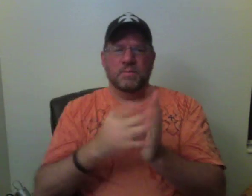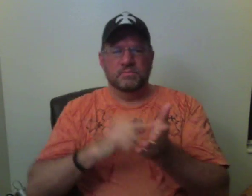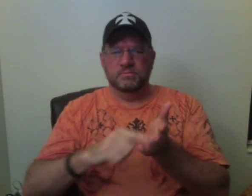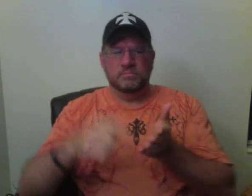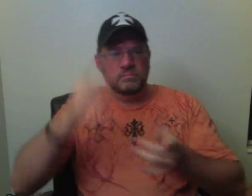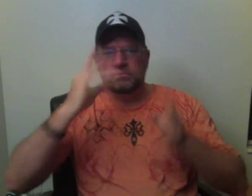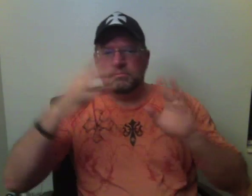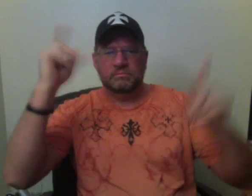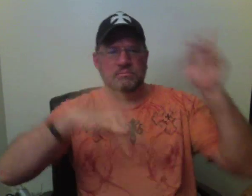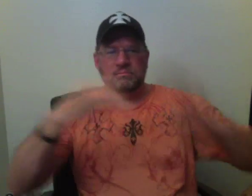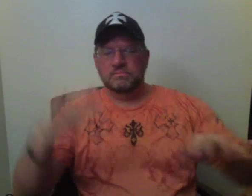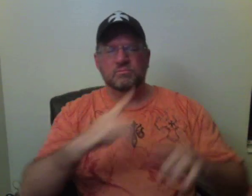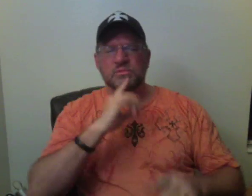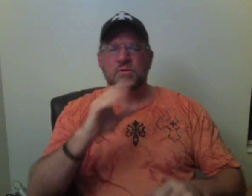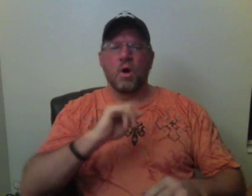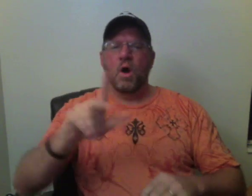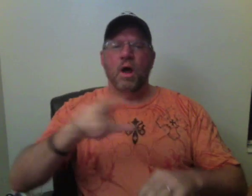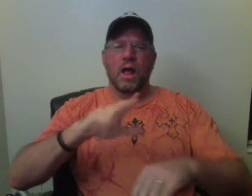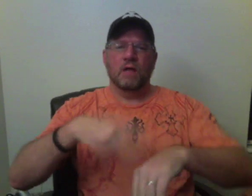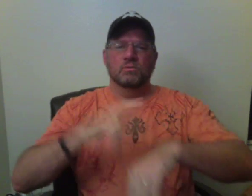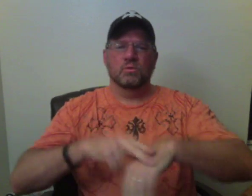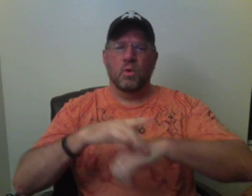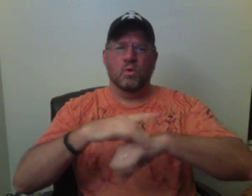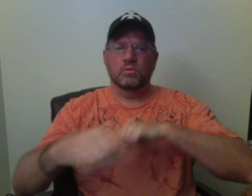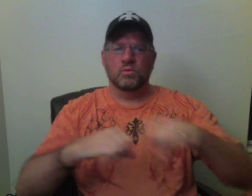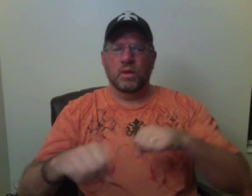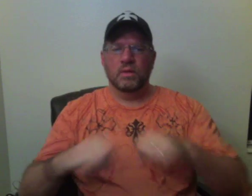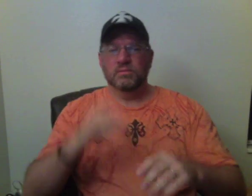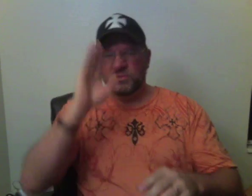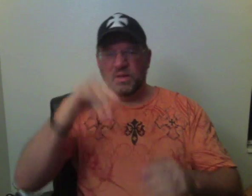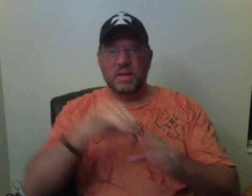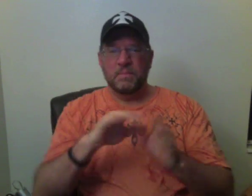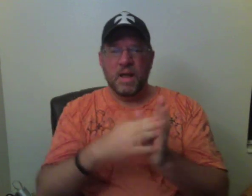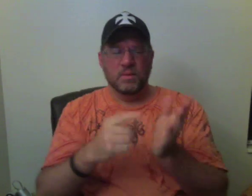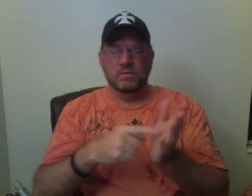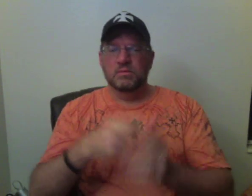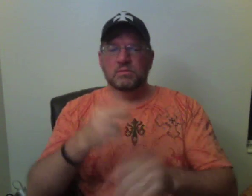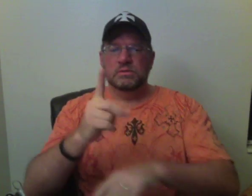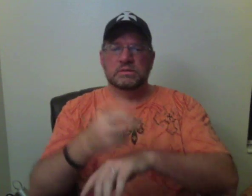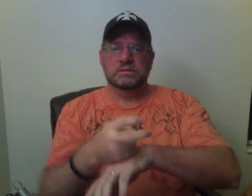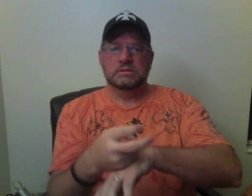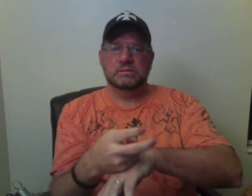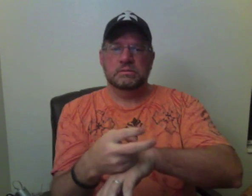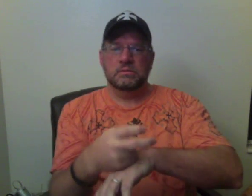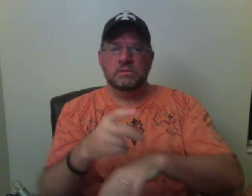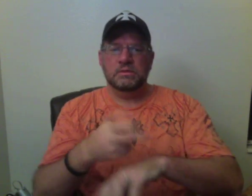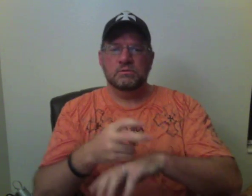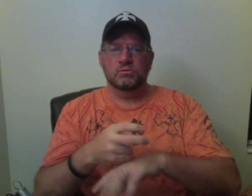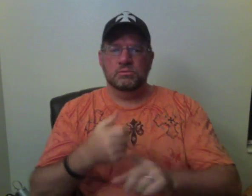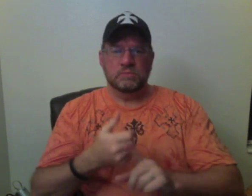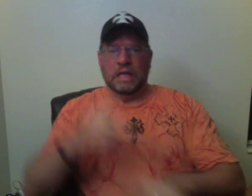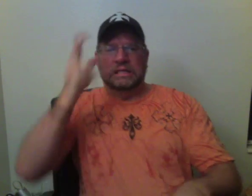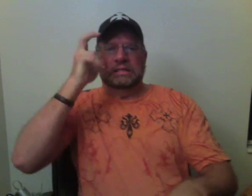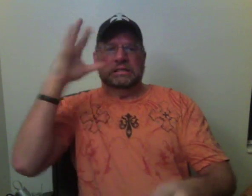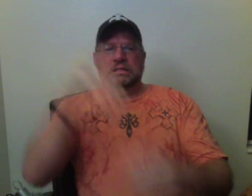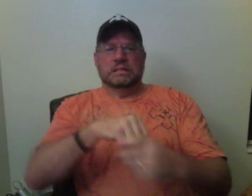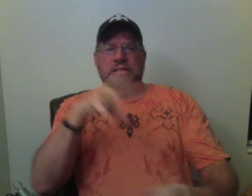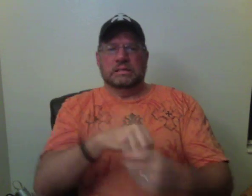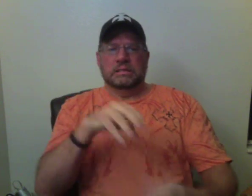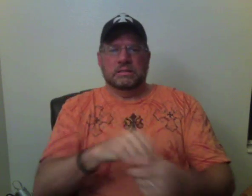was defined as Martin B. Martin. I'm shutting you down, Miss God. Um, well, hold on. Now, that's true. The Martin Standard requires more than